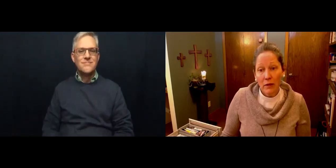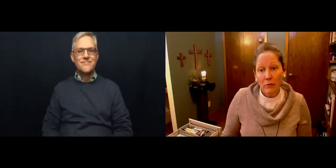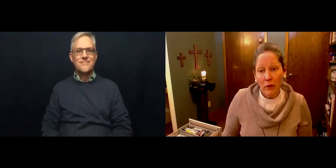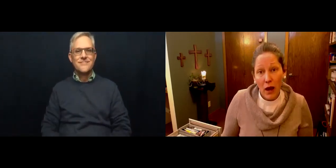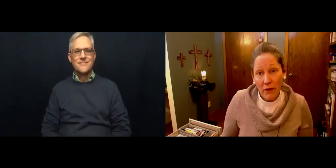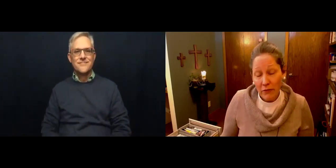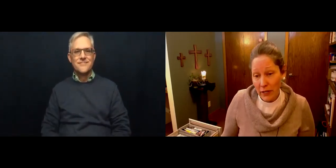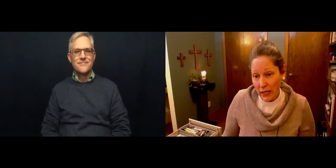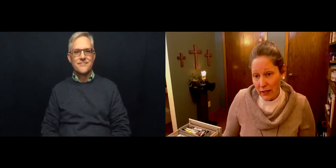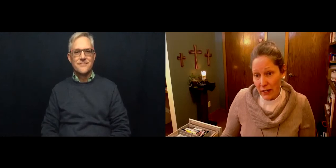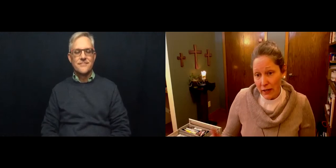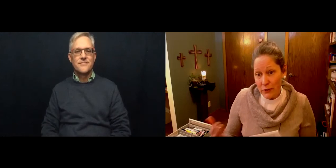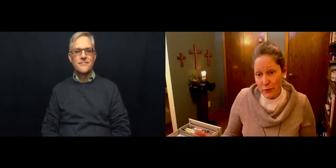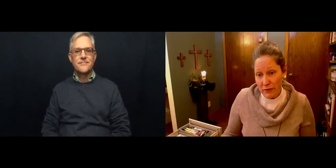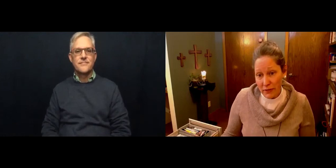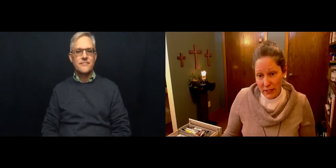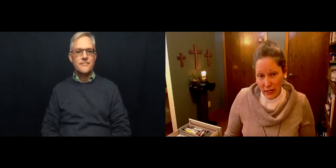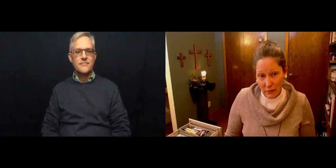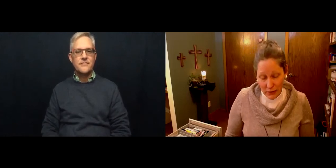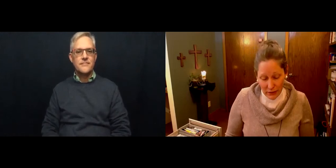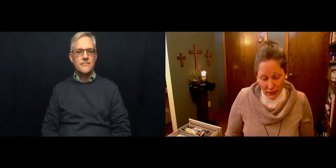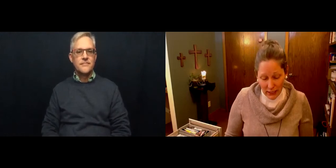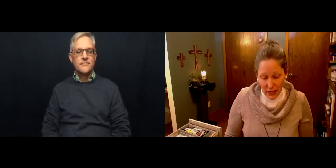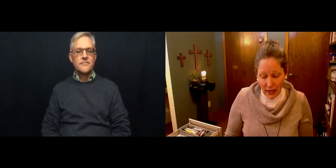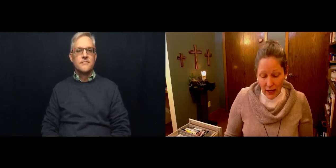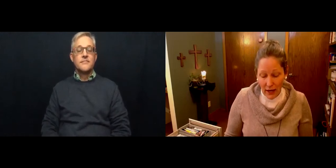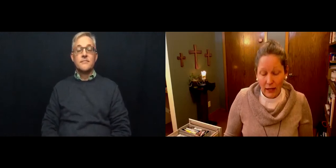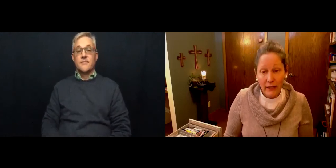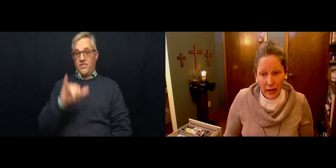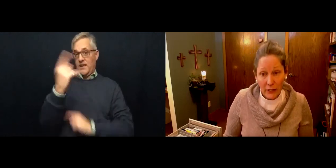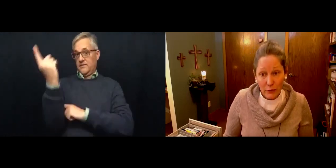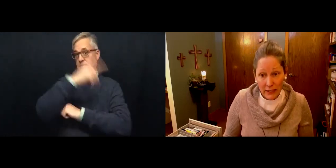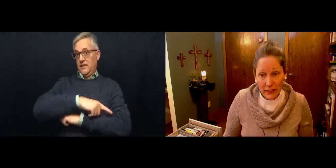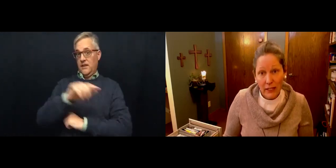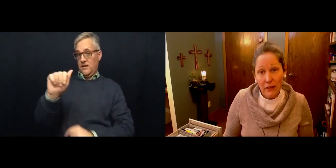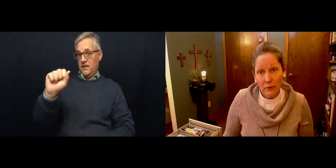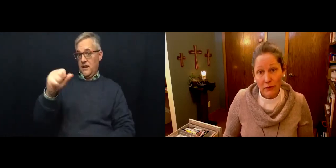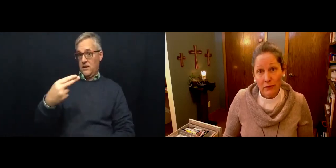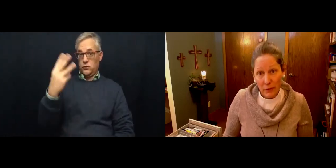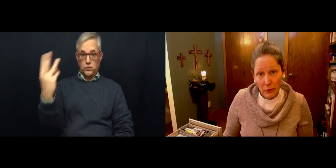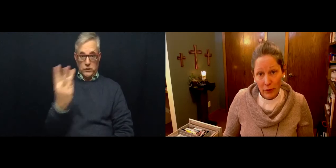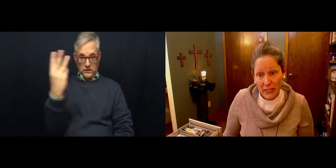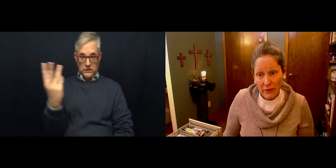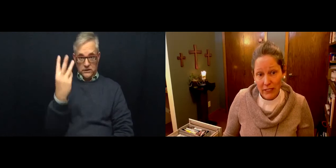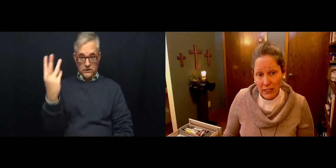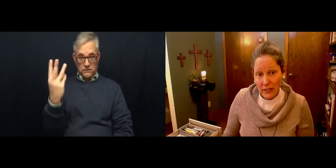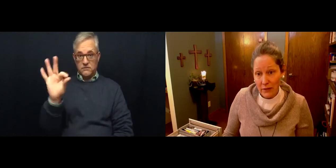We're offering it two different times during the day on Ash Wednesday, February 17th.